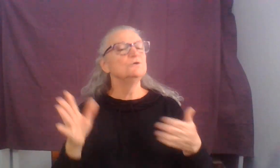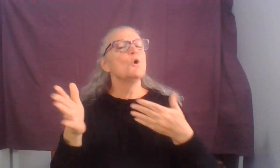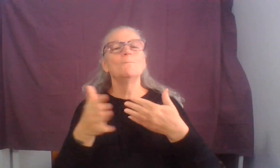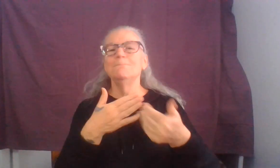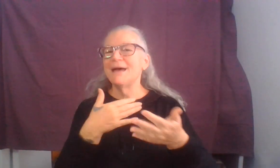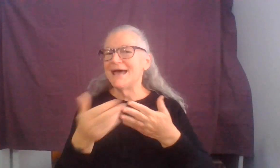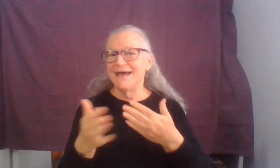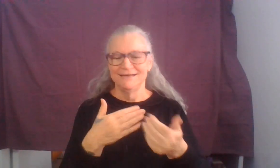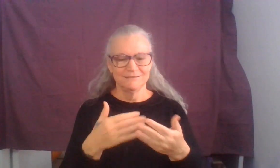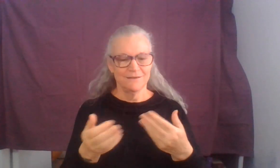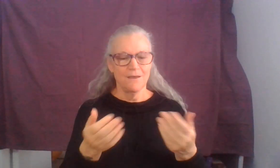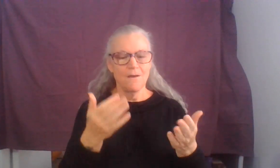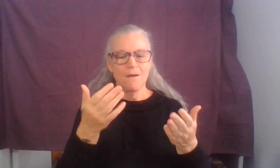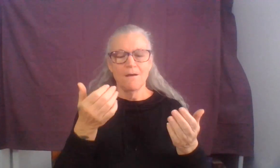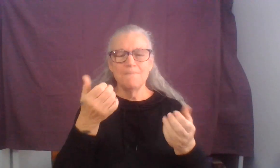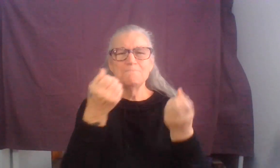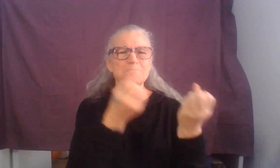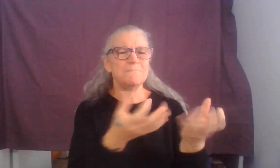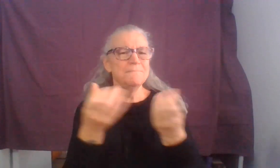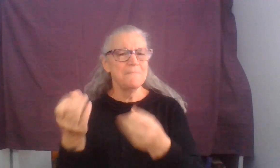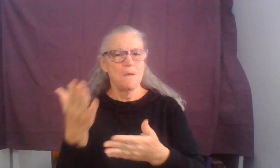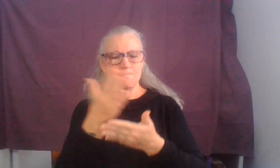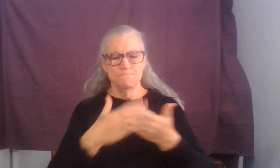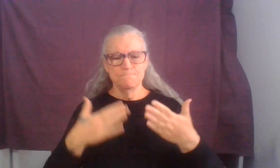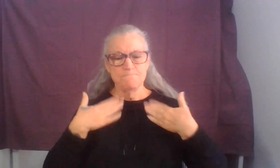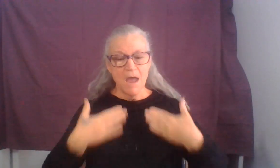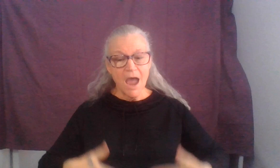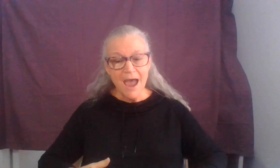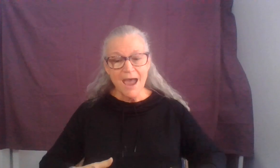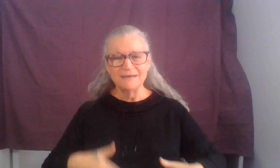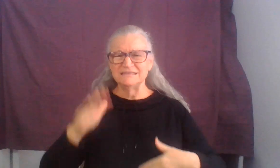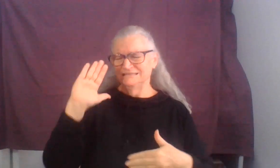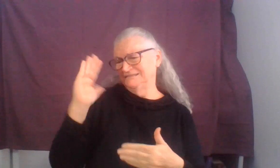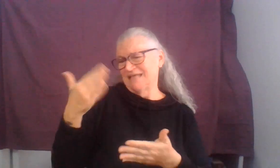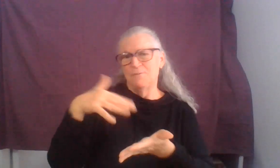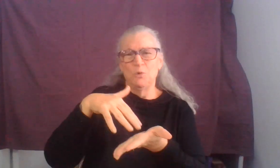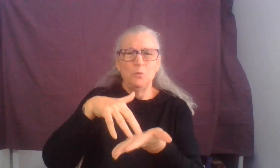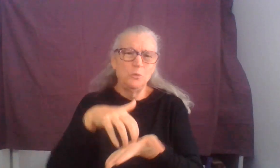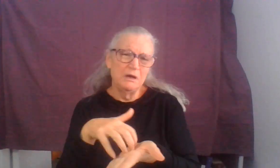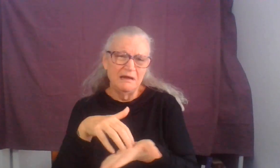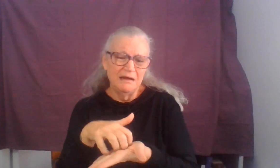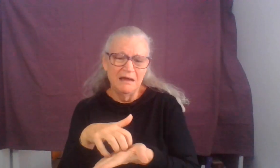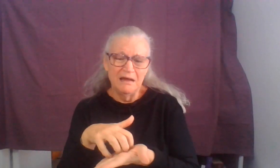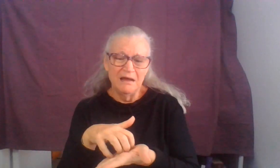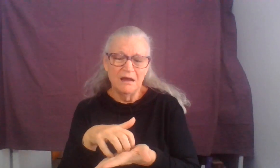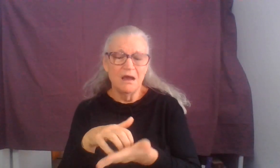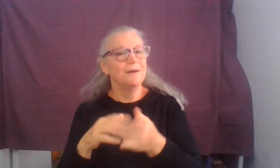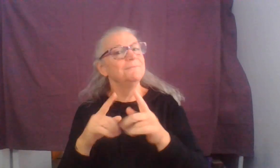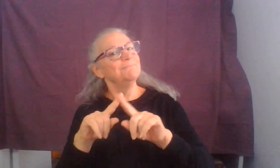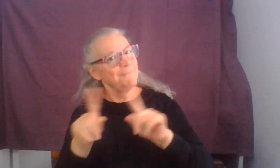Indeed, the parts of the body that seem to be weaker, are all the more necessary.